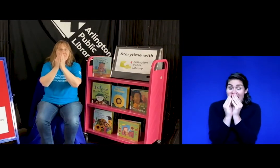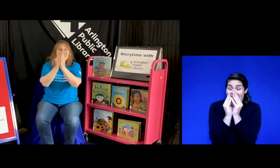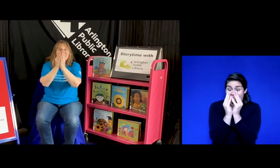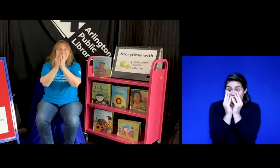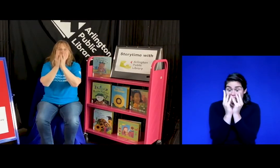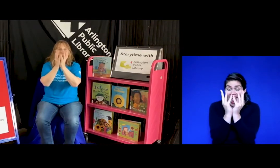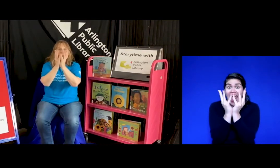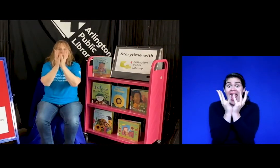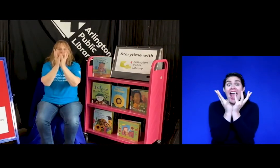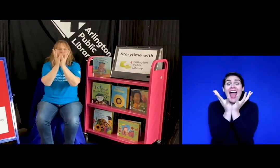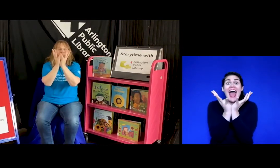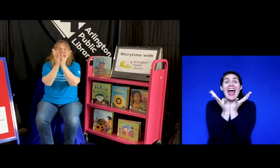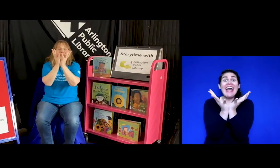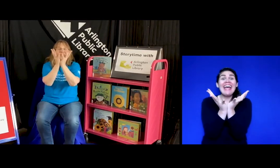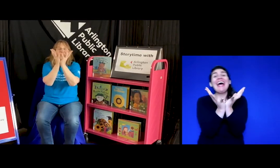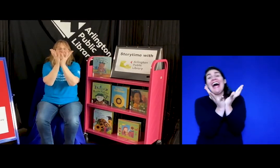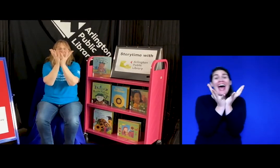bloom for you